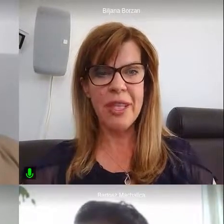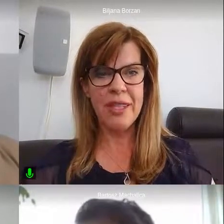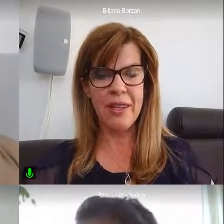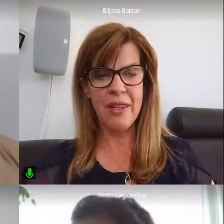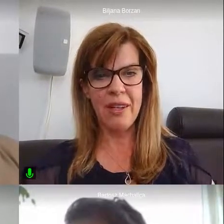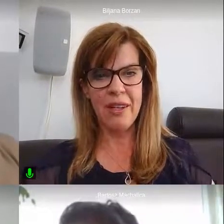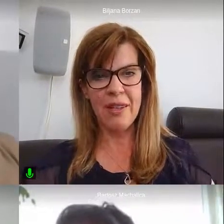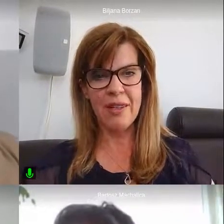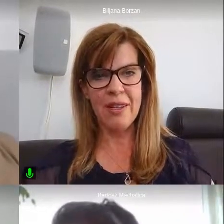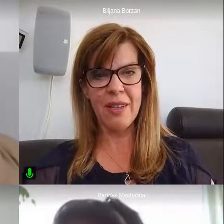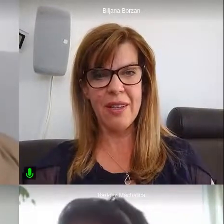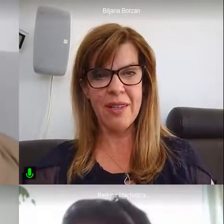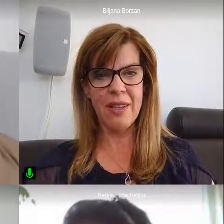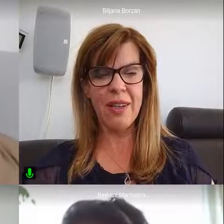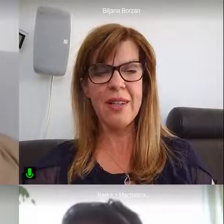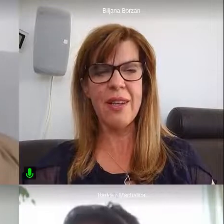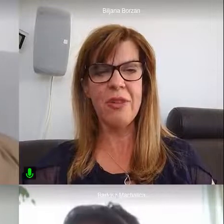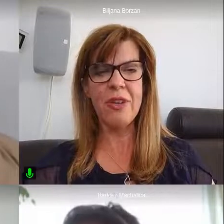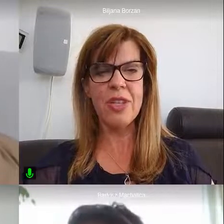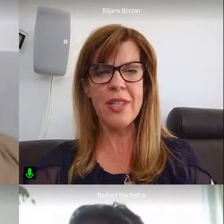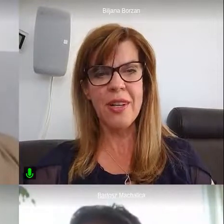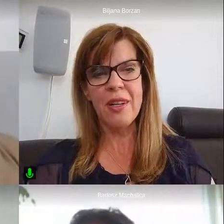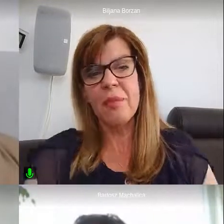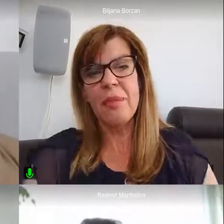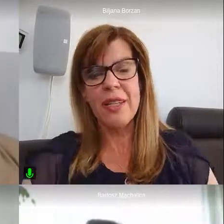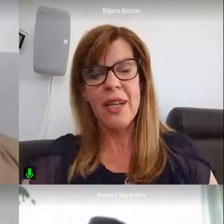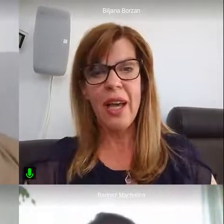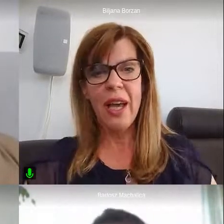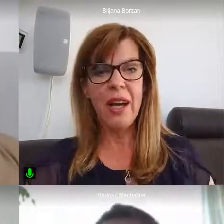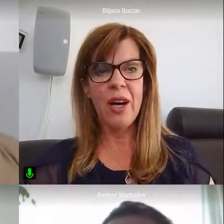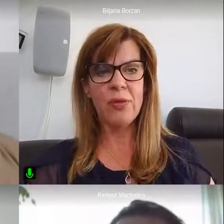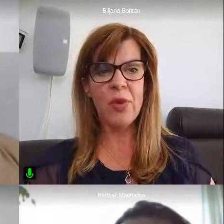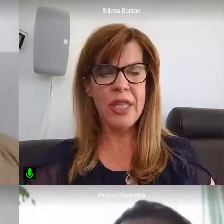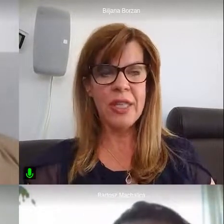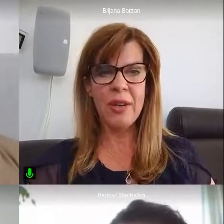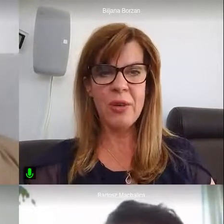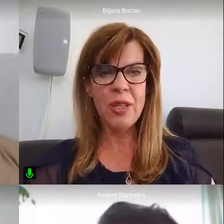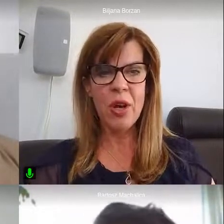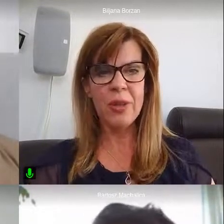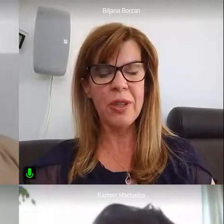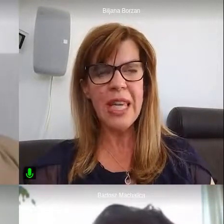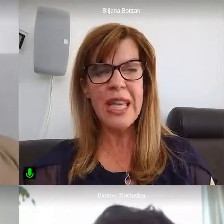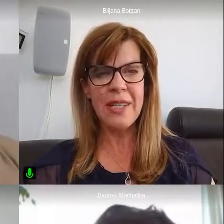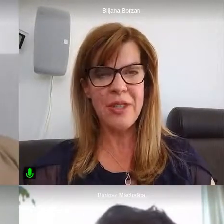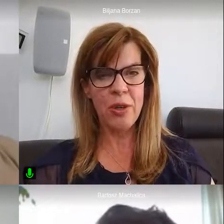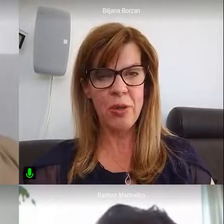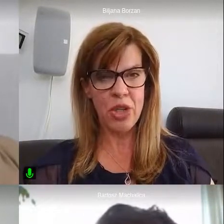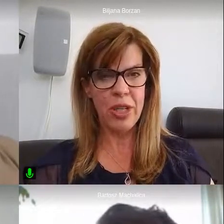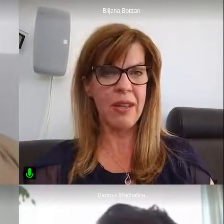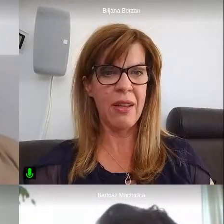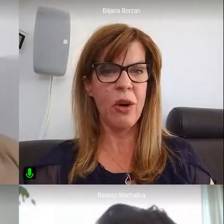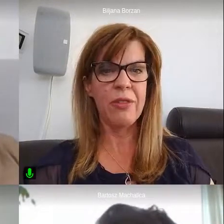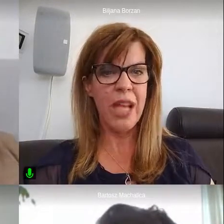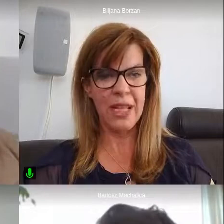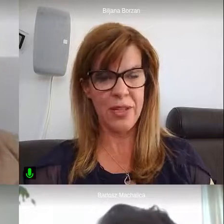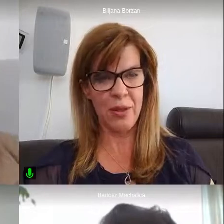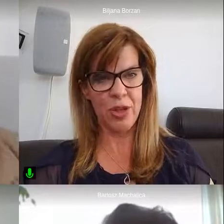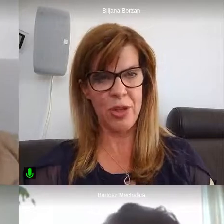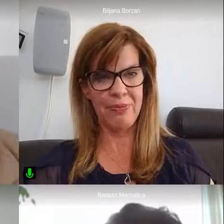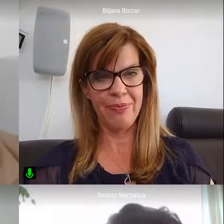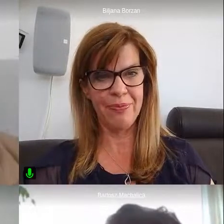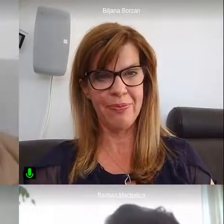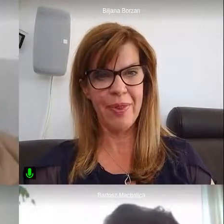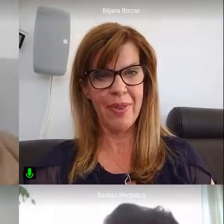out of this vicious circle, but of course there is no easy solution and overnight